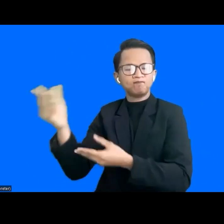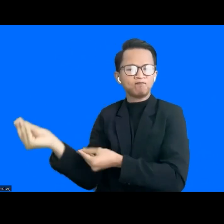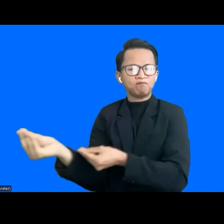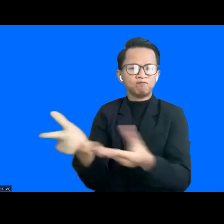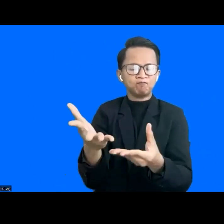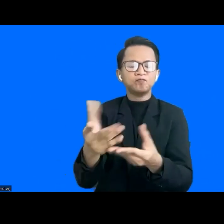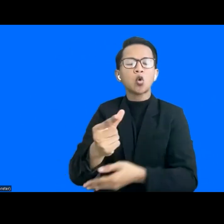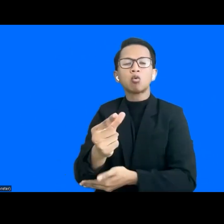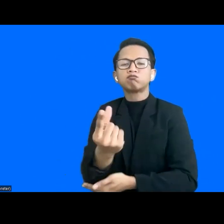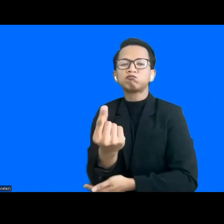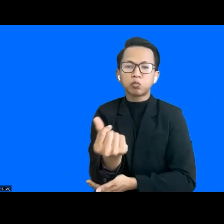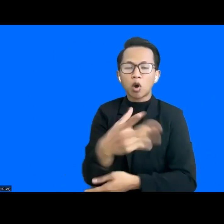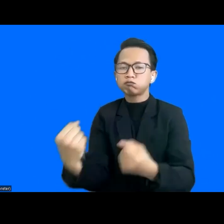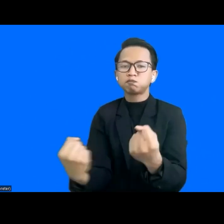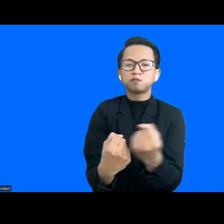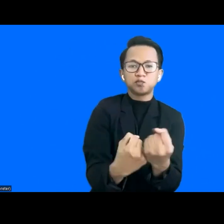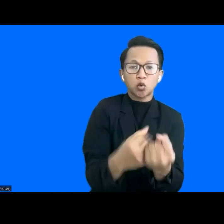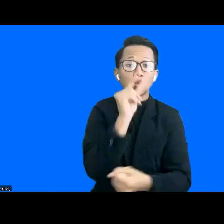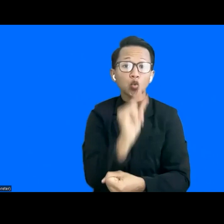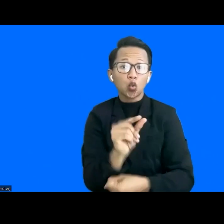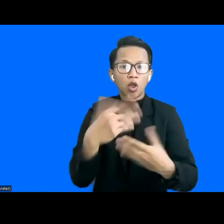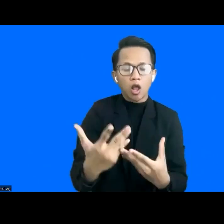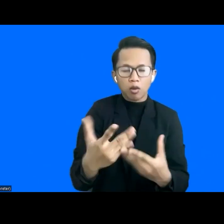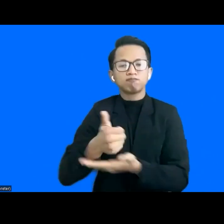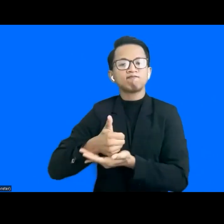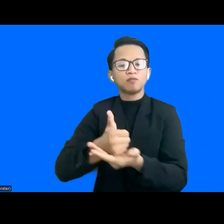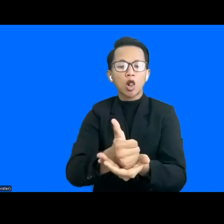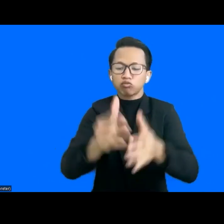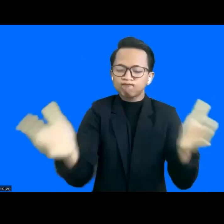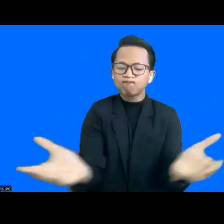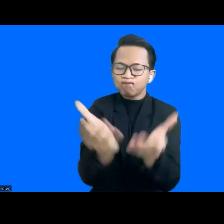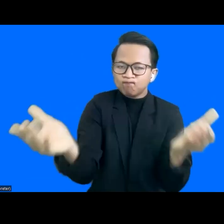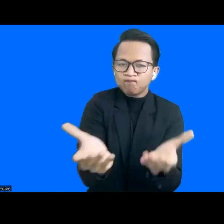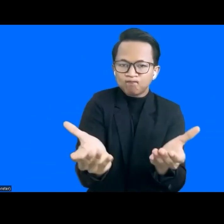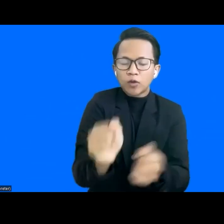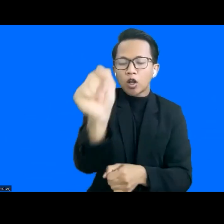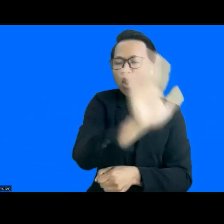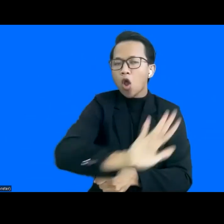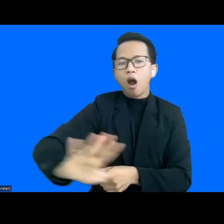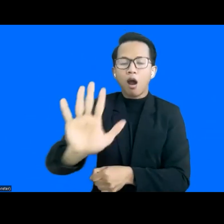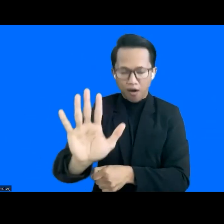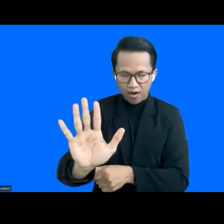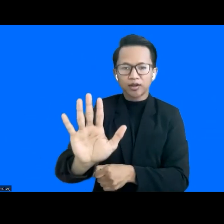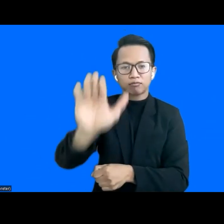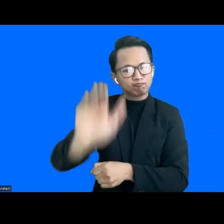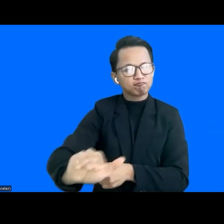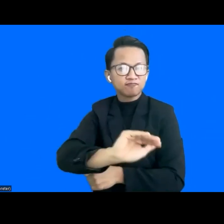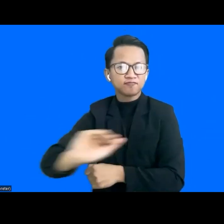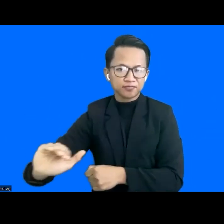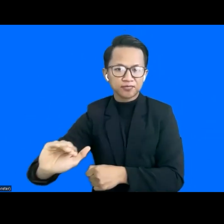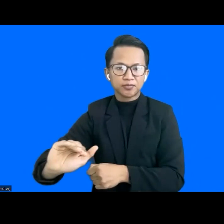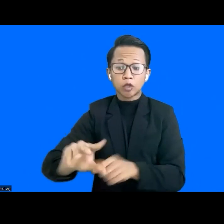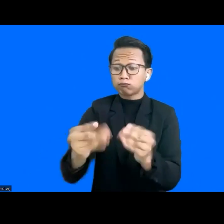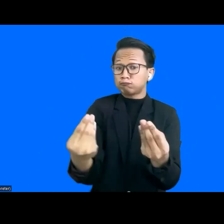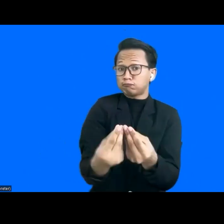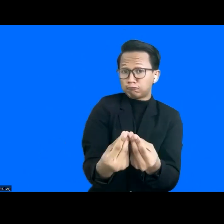in overseas development assistance to Southeast Asia over four years. A component of this funding, which is an